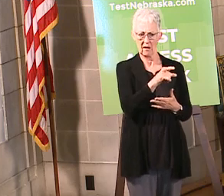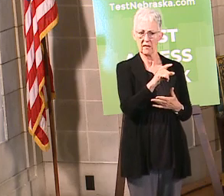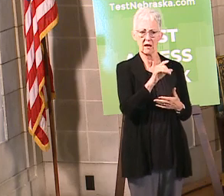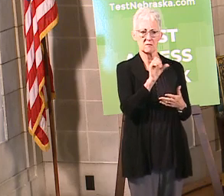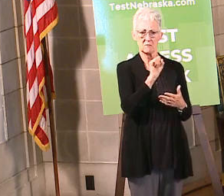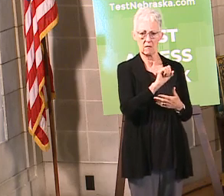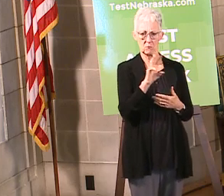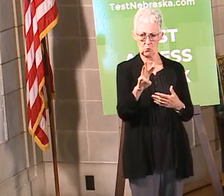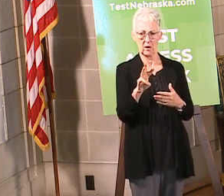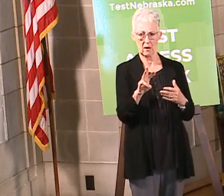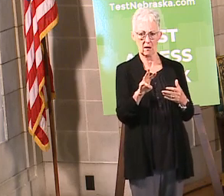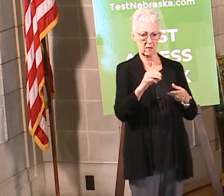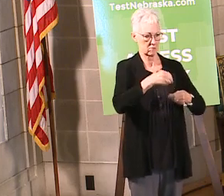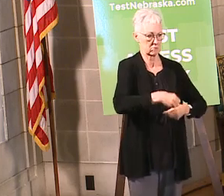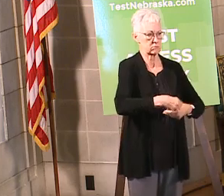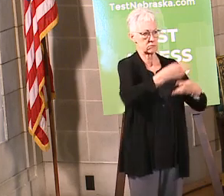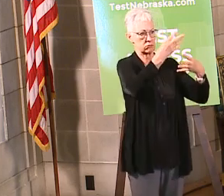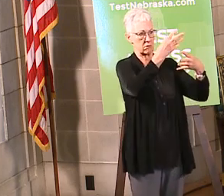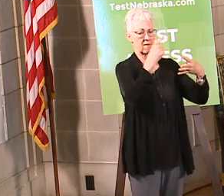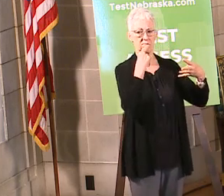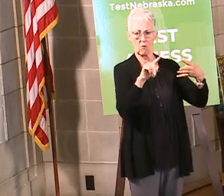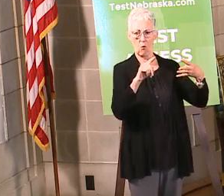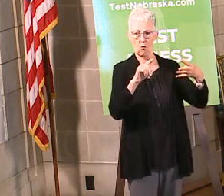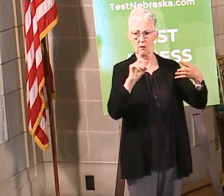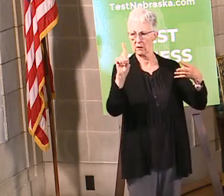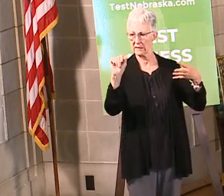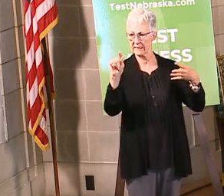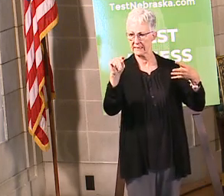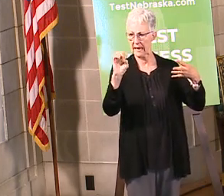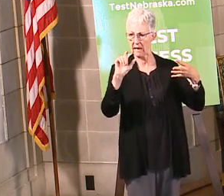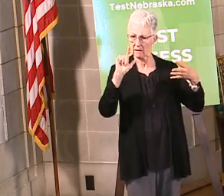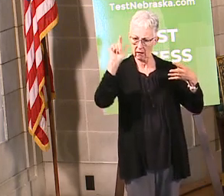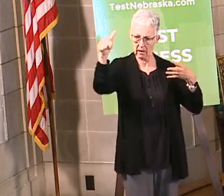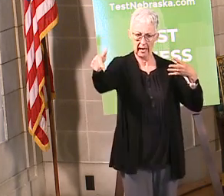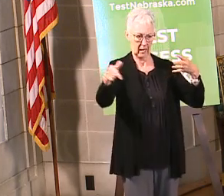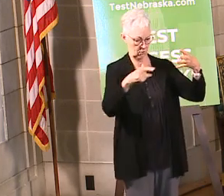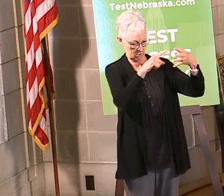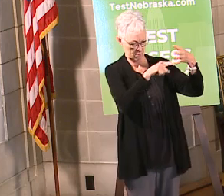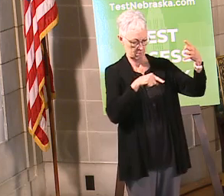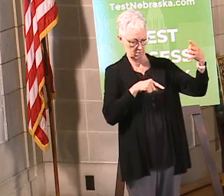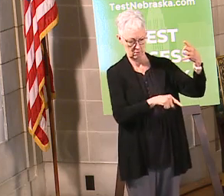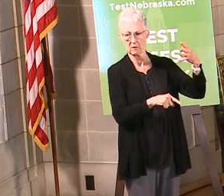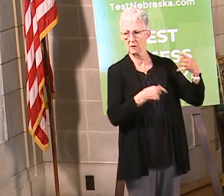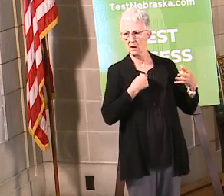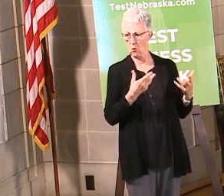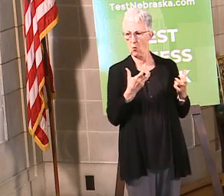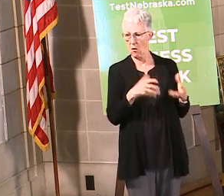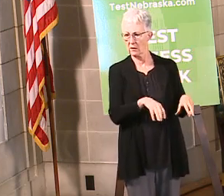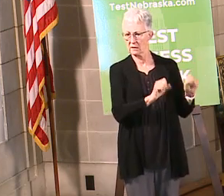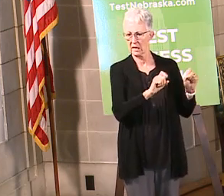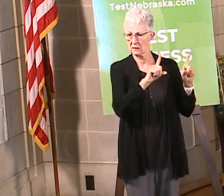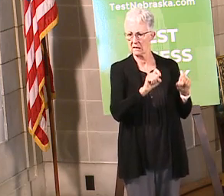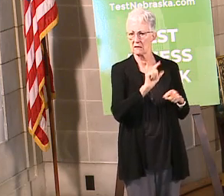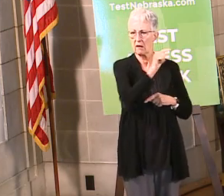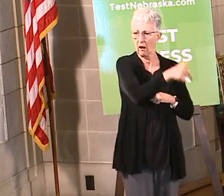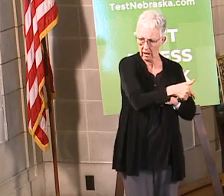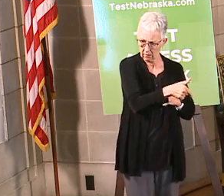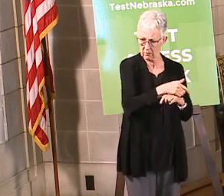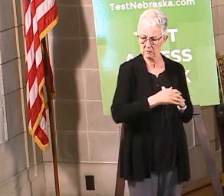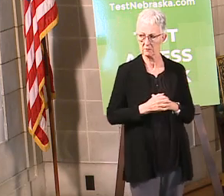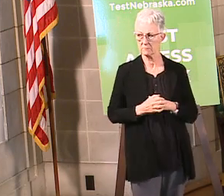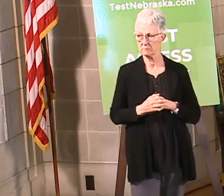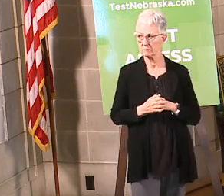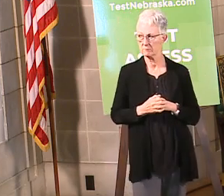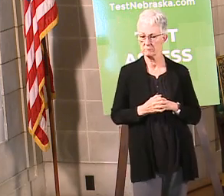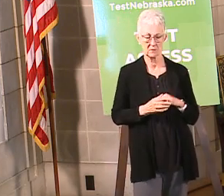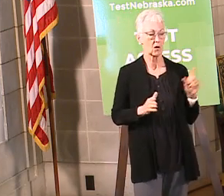dates, even if it is just a few days or a week into the future? So yeah, again, so these are mobile testing sites. So we will move them around the state. So while